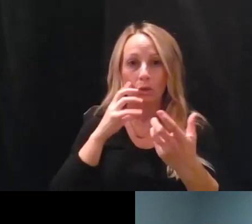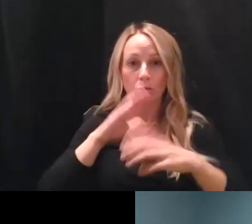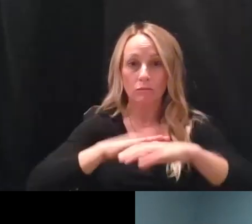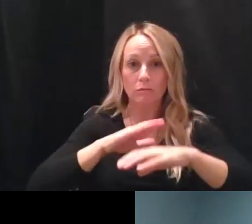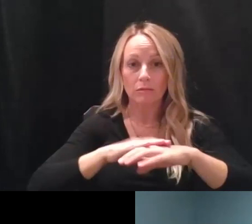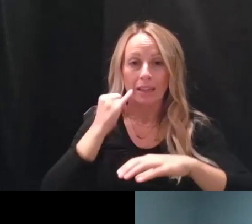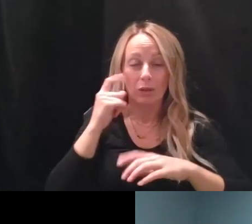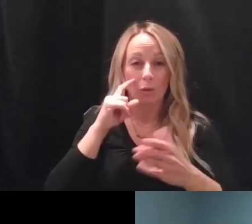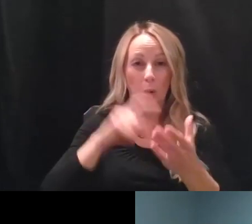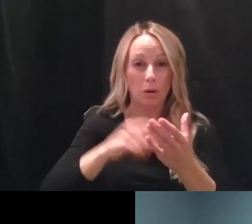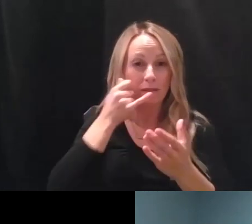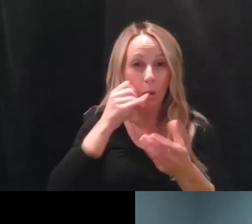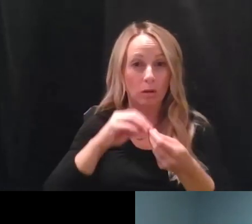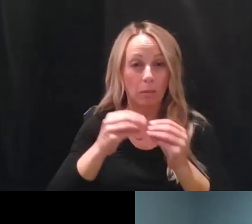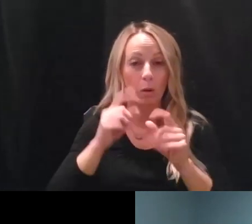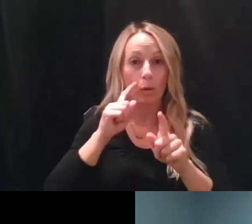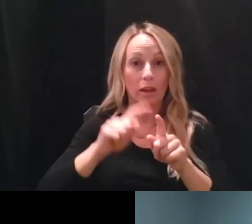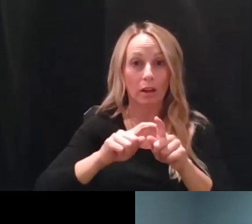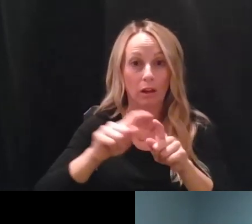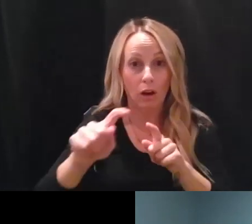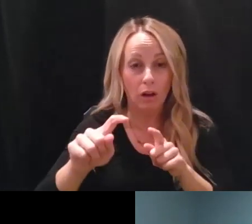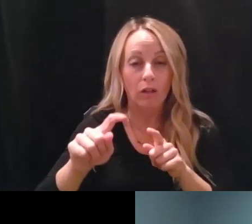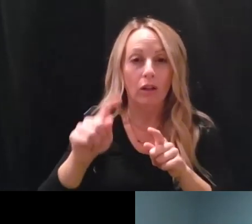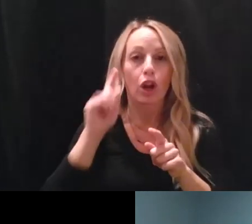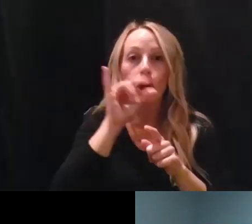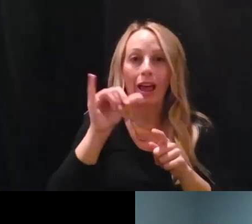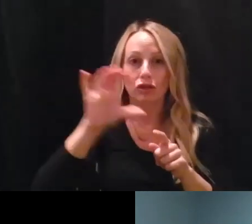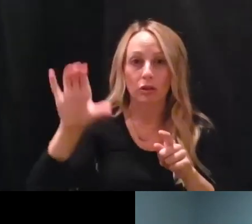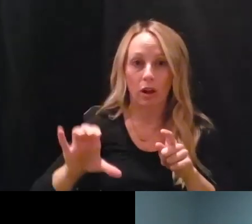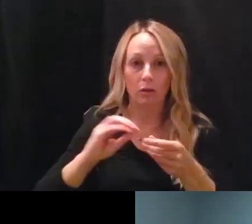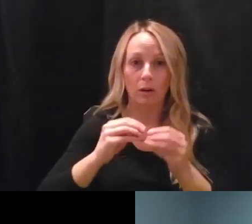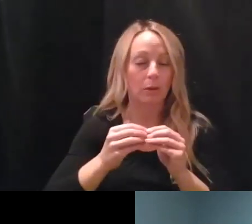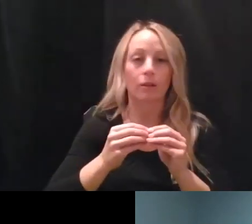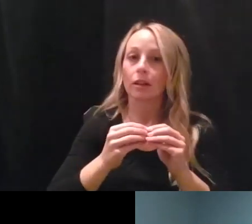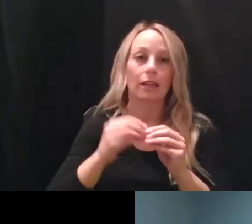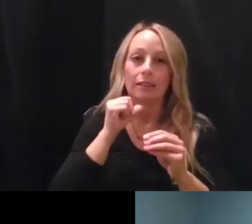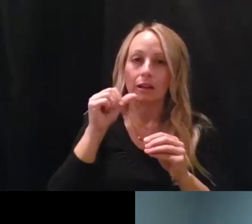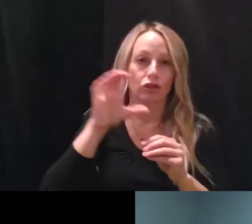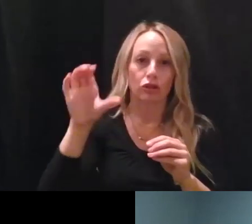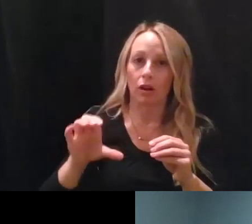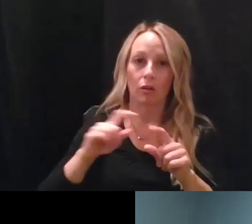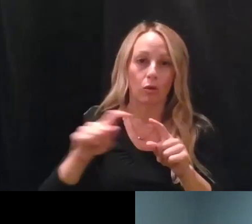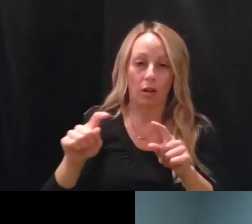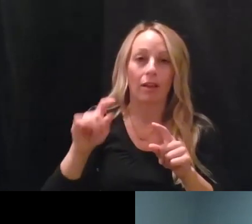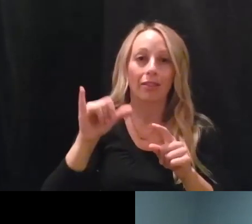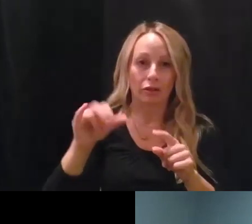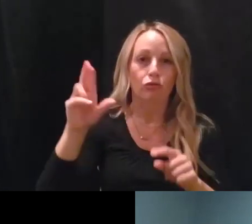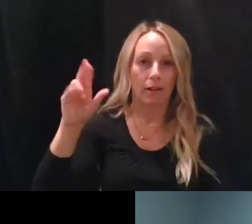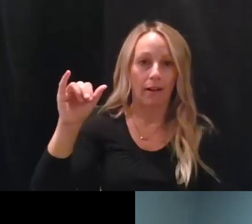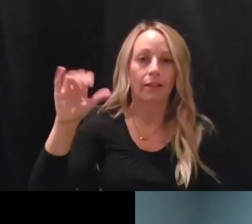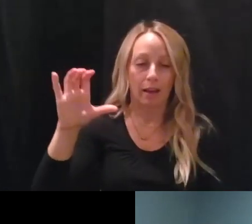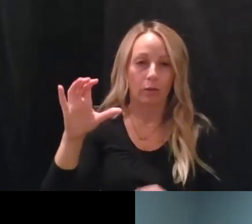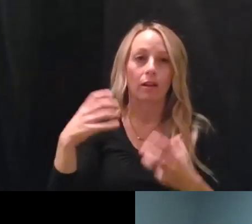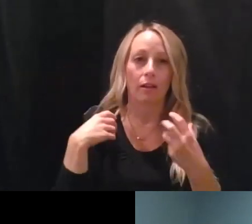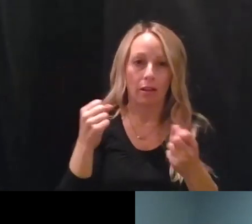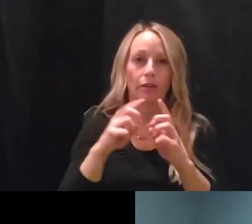this number that I will give you in just a moment here, that it is not Chicago calling, it is Rock Island County Health Department, and